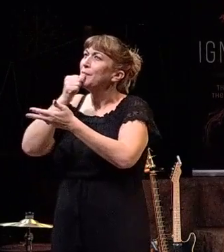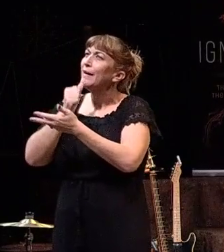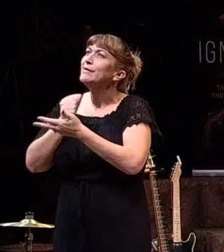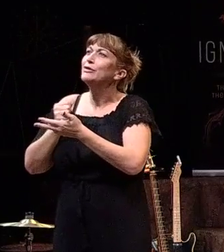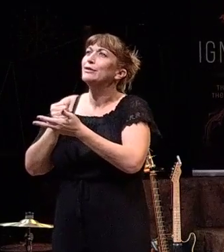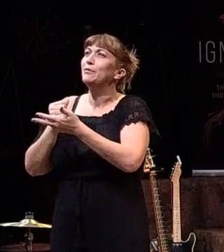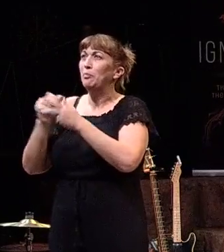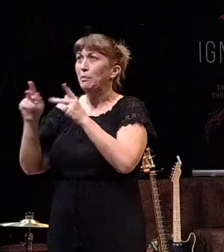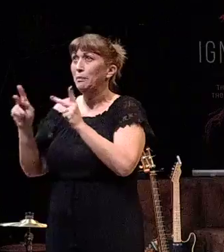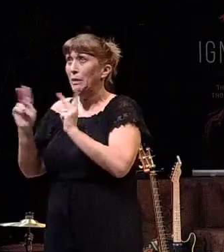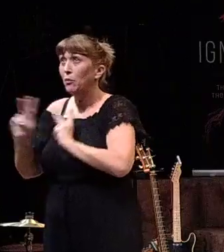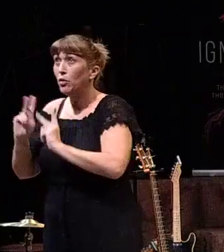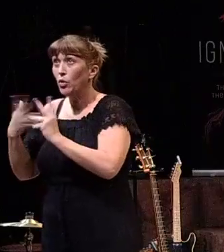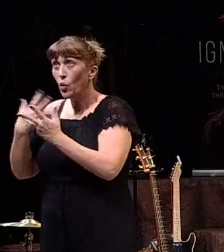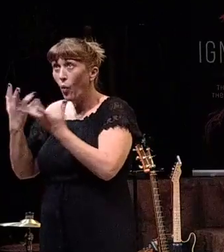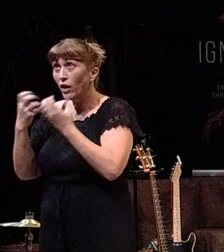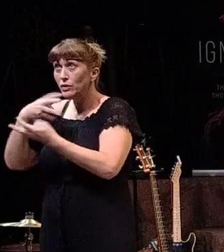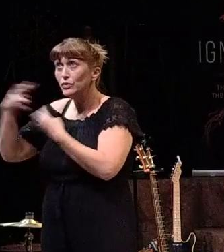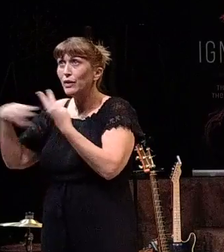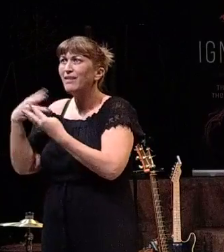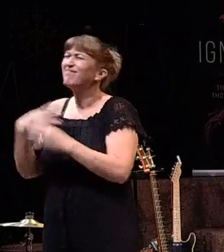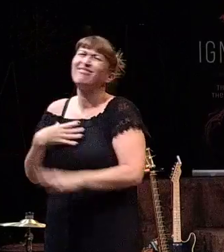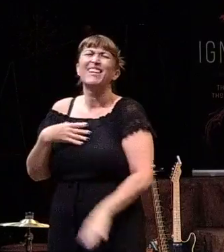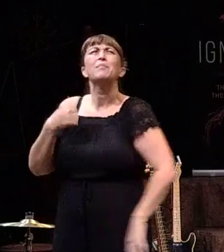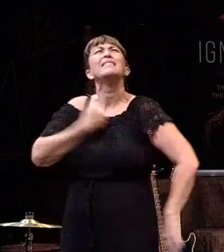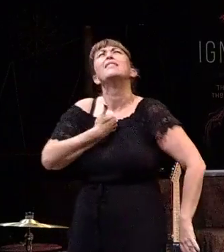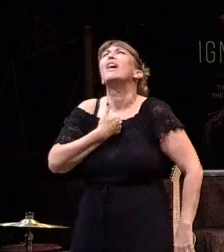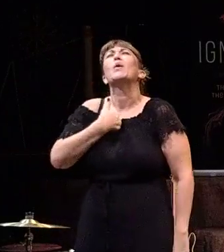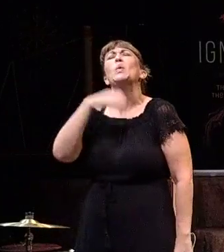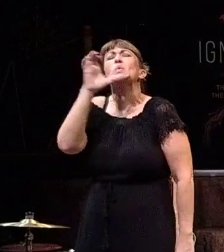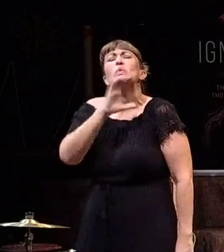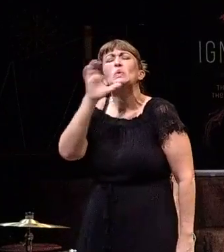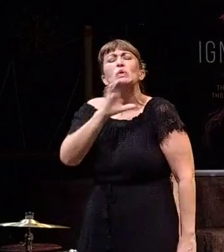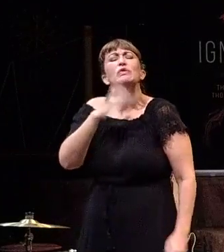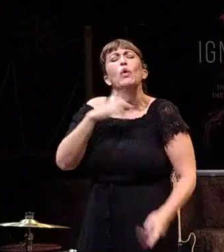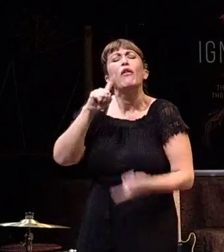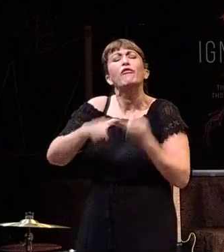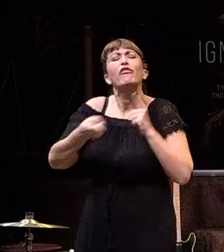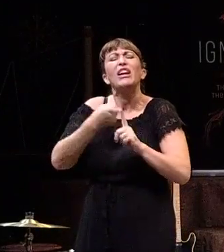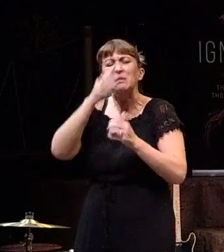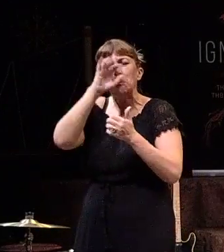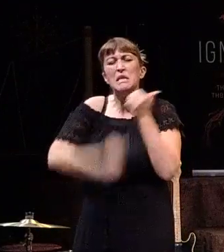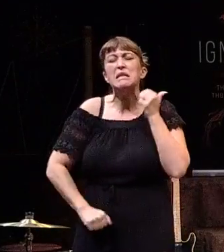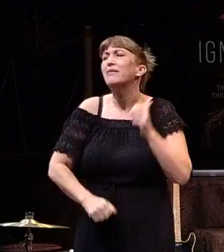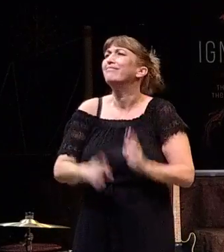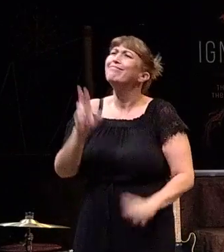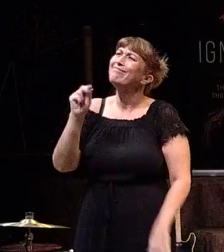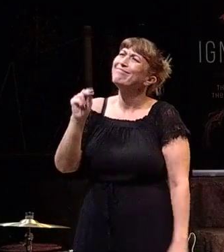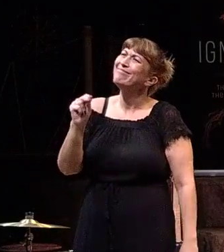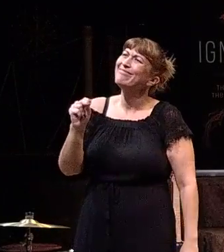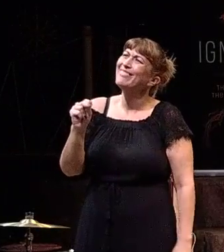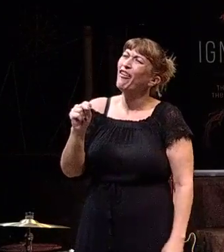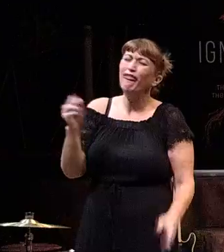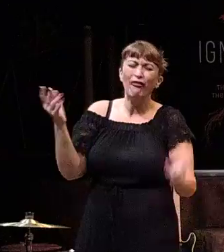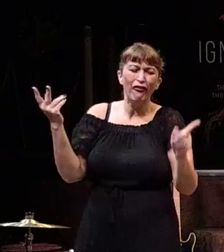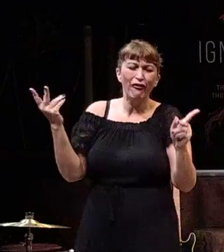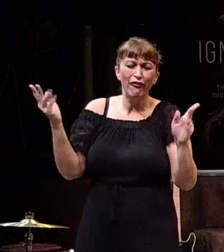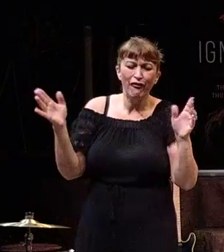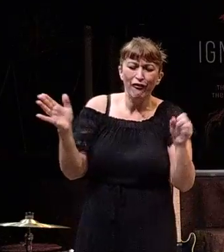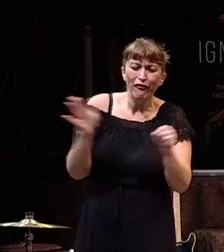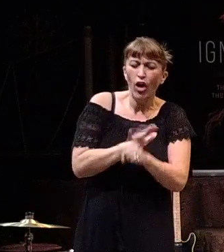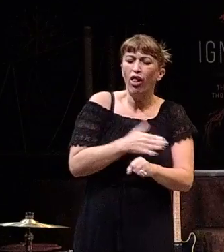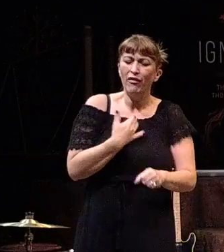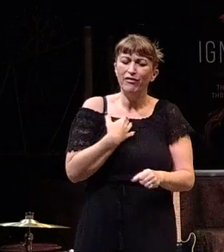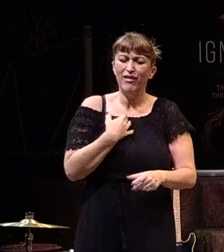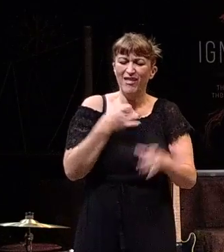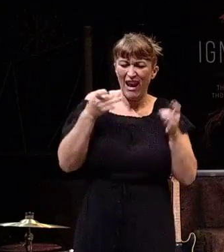I mean, I don't actively seek out friends who are mean and, you know, full of hatred. That's just